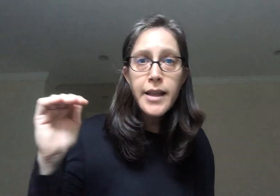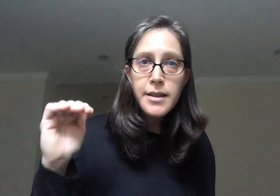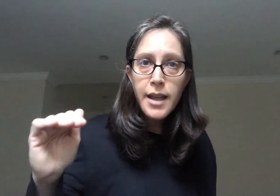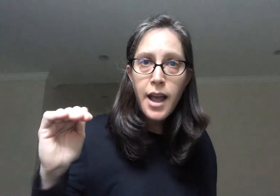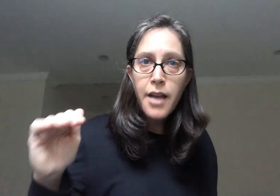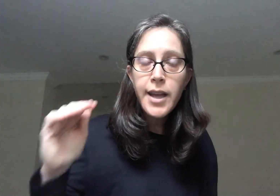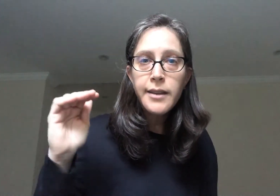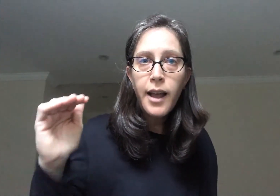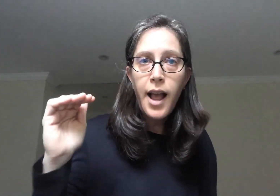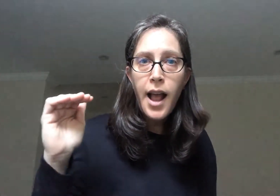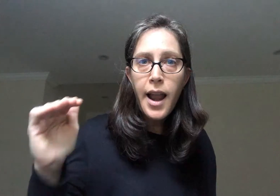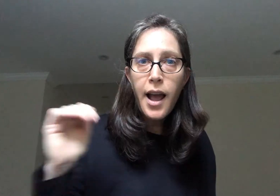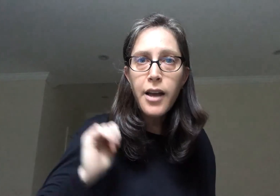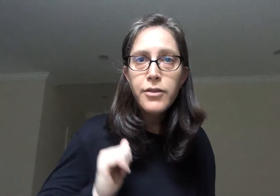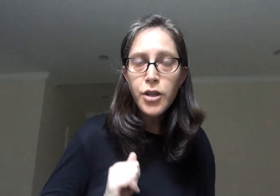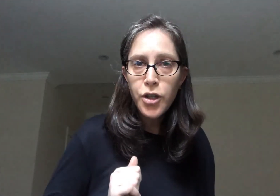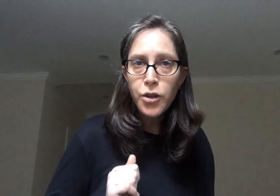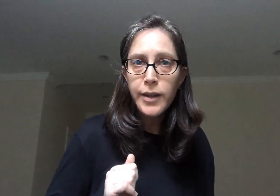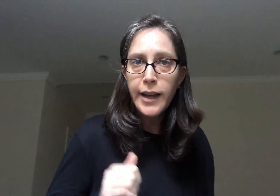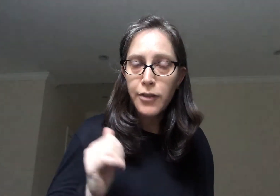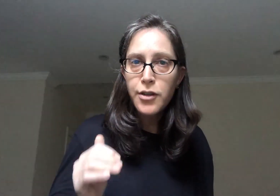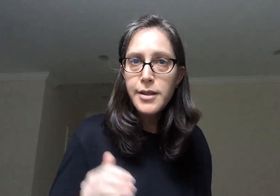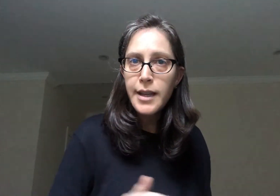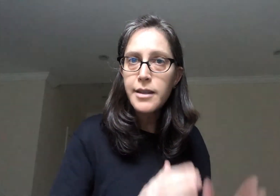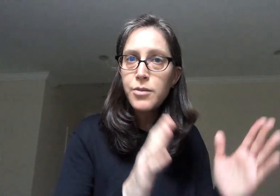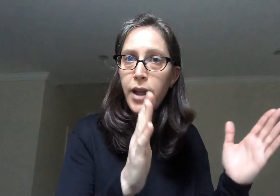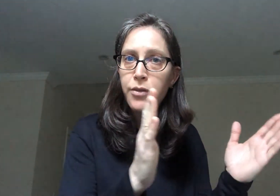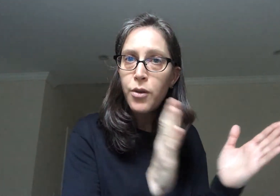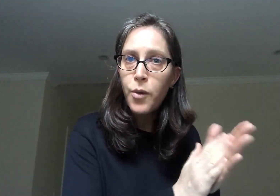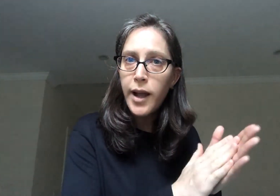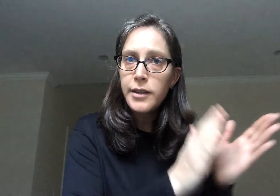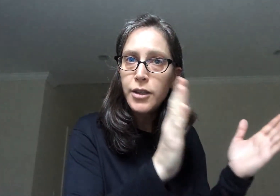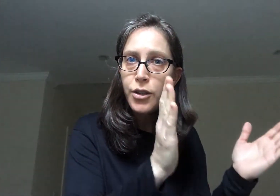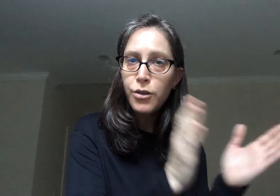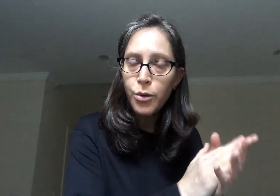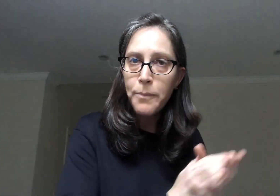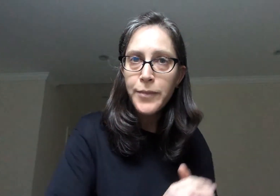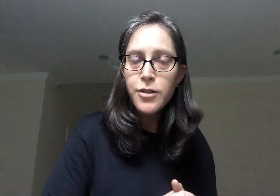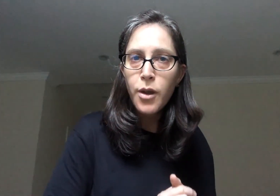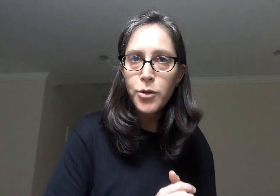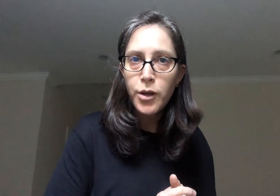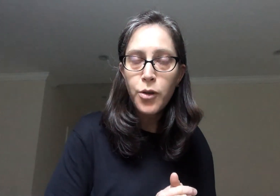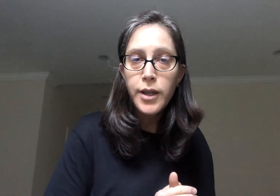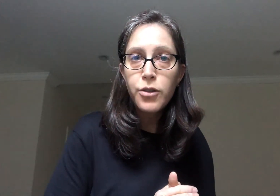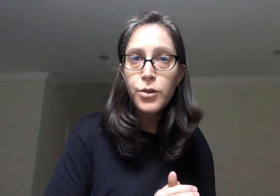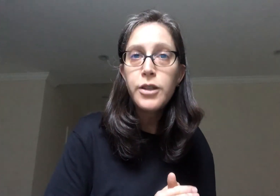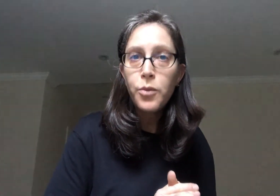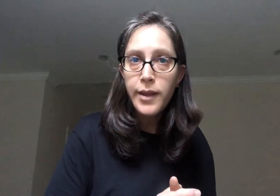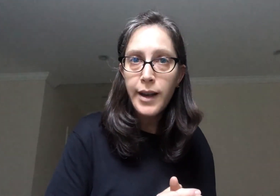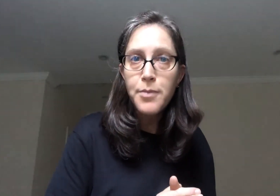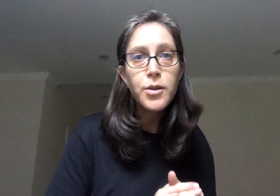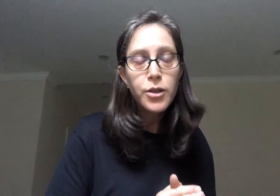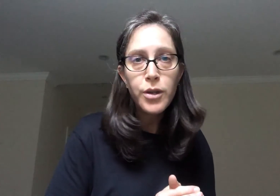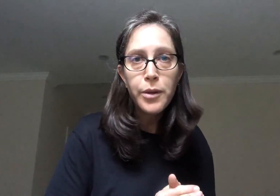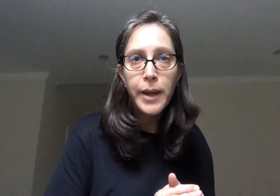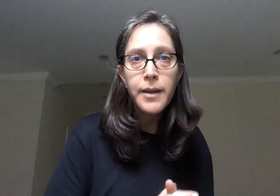Eretz. Zavat. Chalav. Good. And after this sentence we have one, two. So I'm going to do it with the claps. You can do it with me.